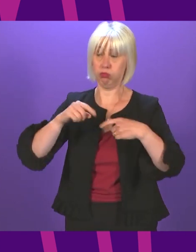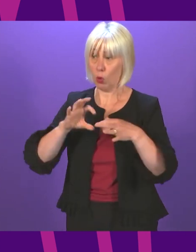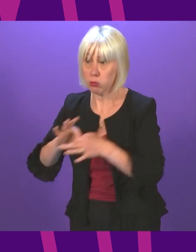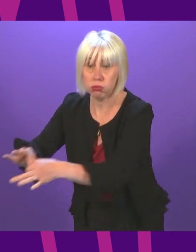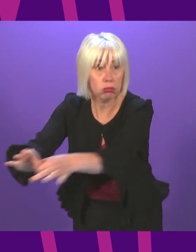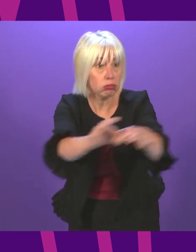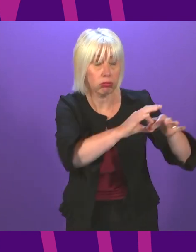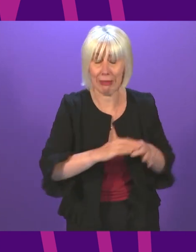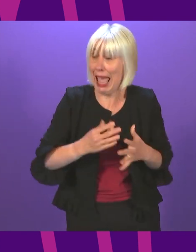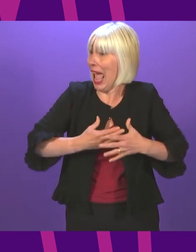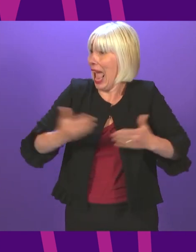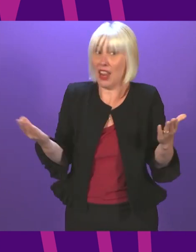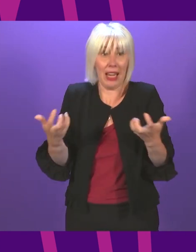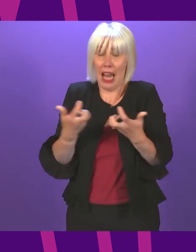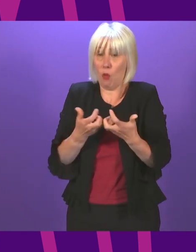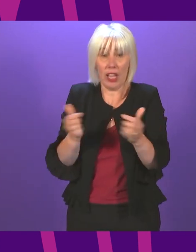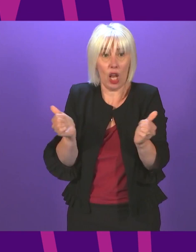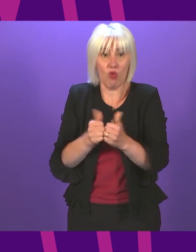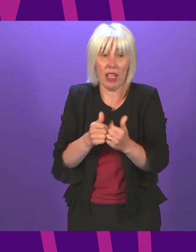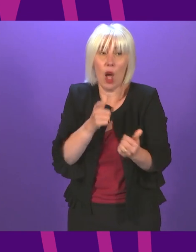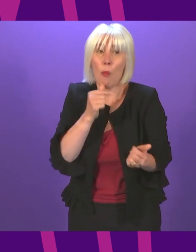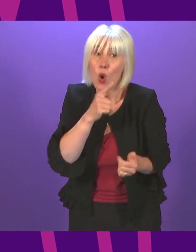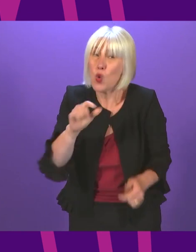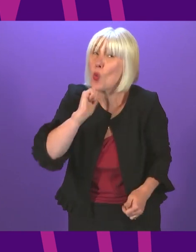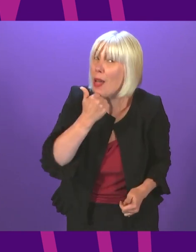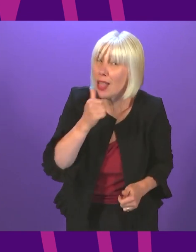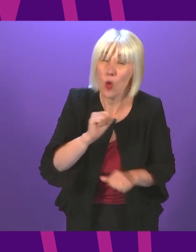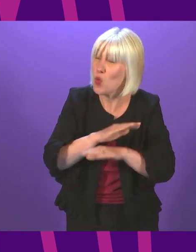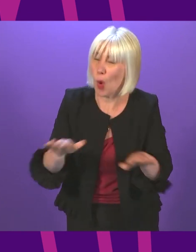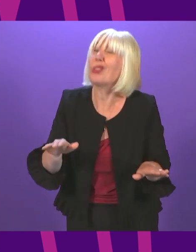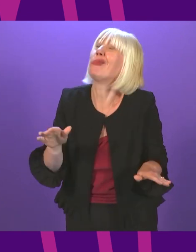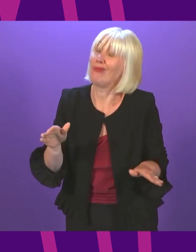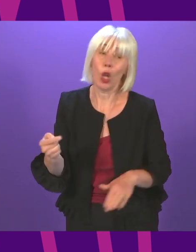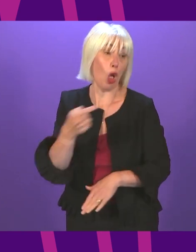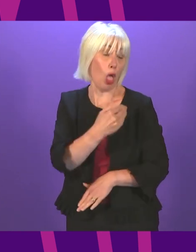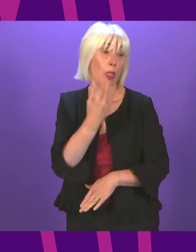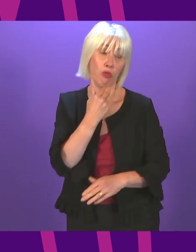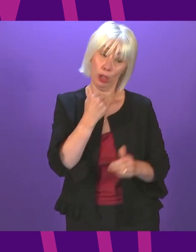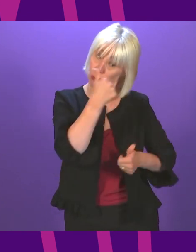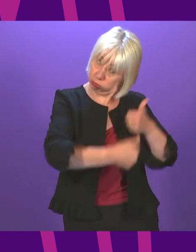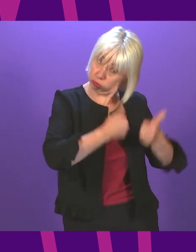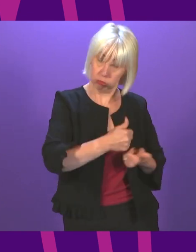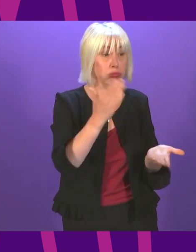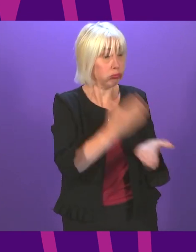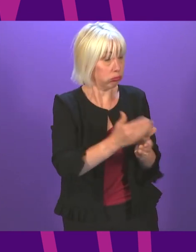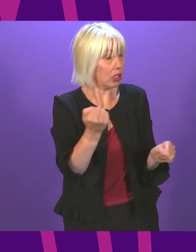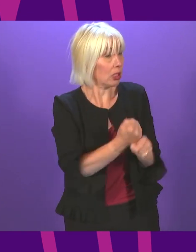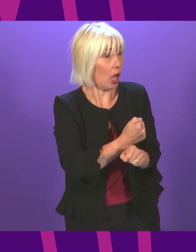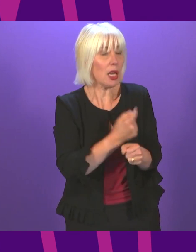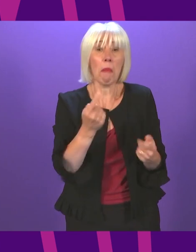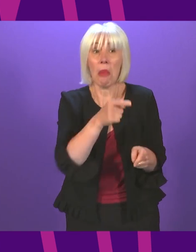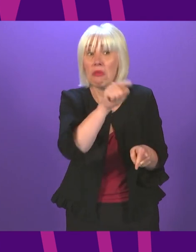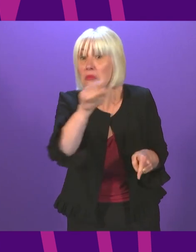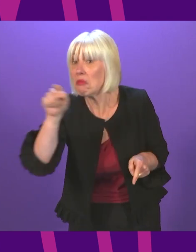The question will be who is prepared to do that and who isn't. The Greens, to their credit, are and it remains to be seen whether anybody